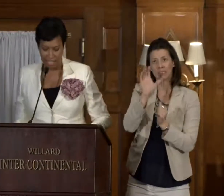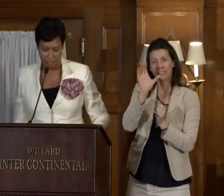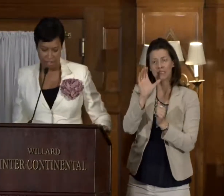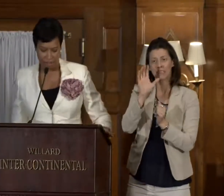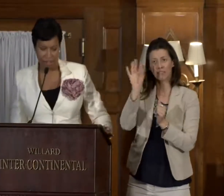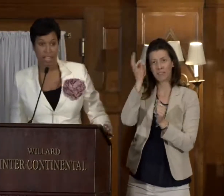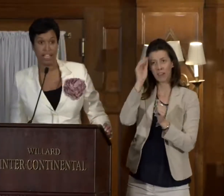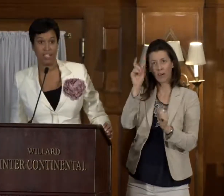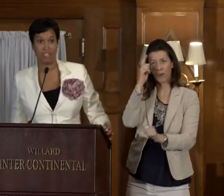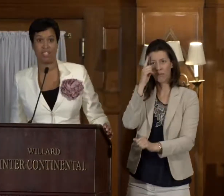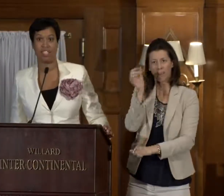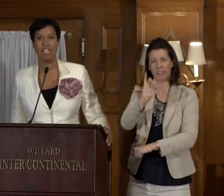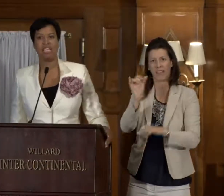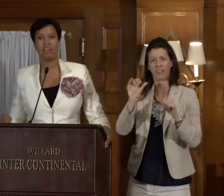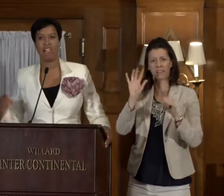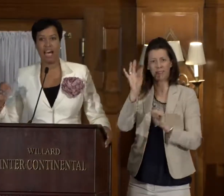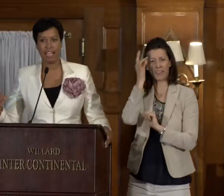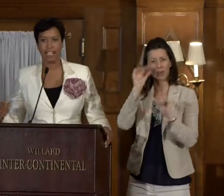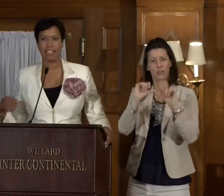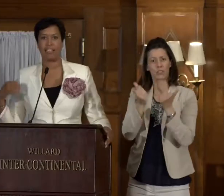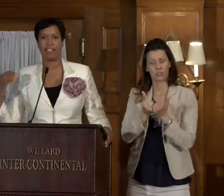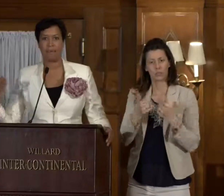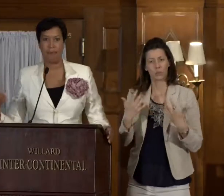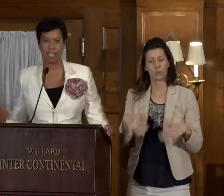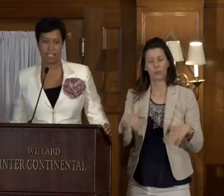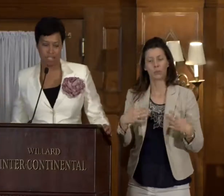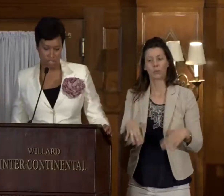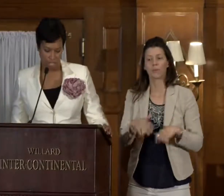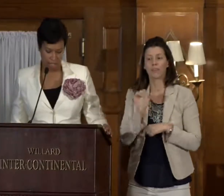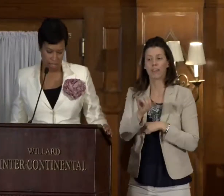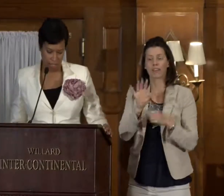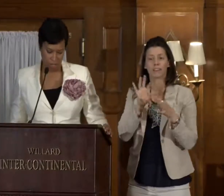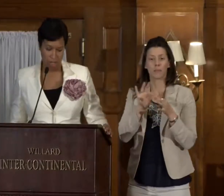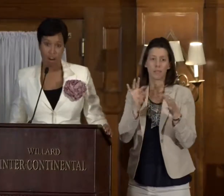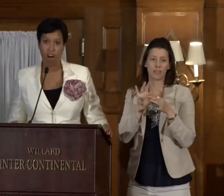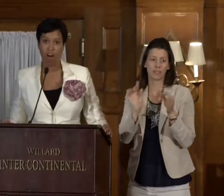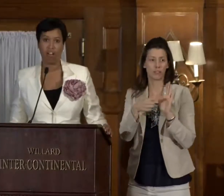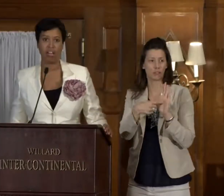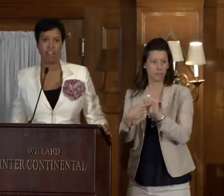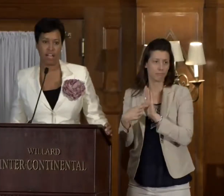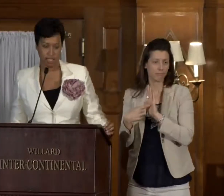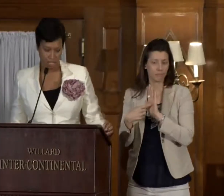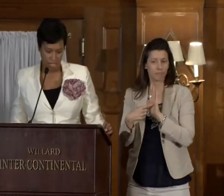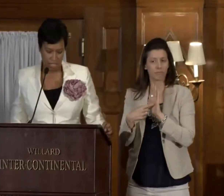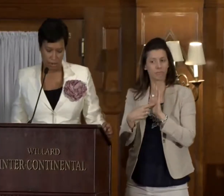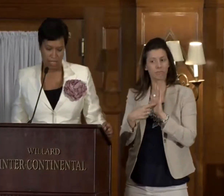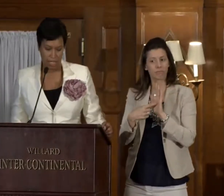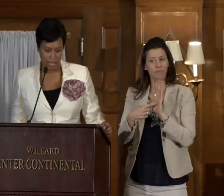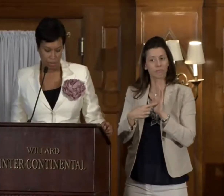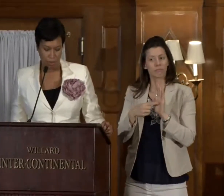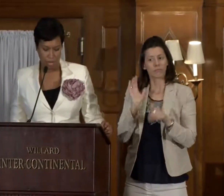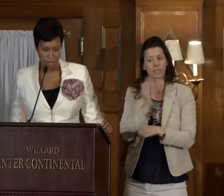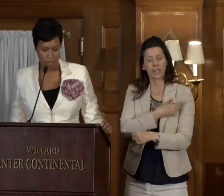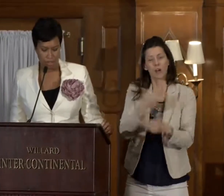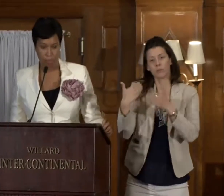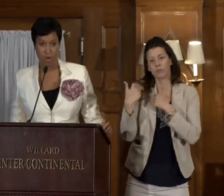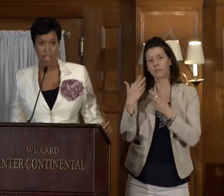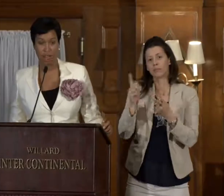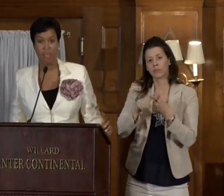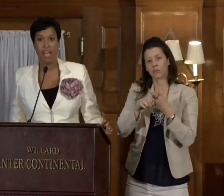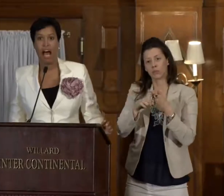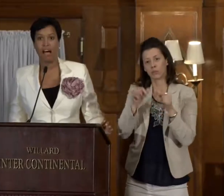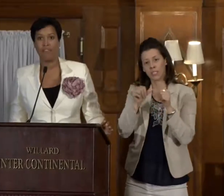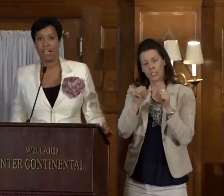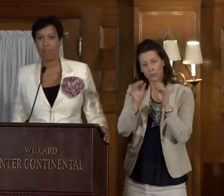like a federal agency. So that is the message that is up to all of us to continue to